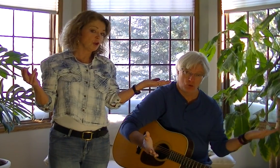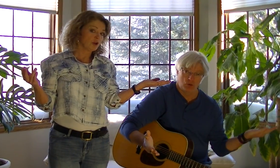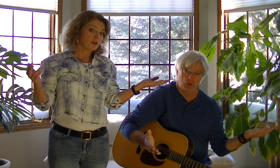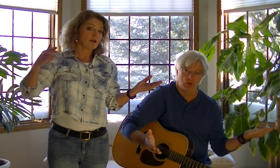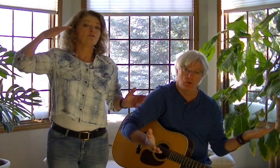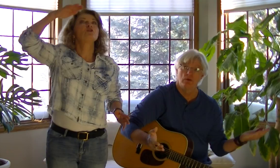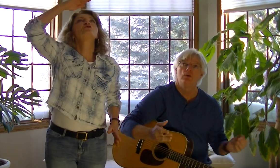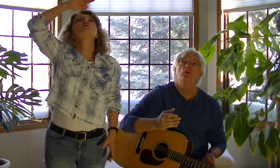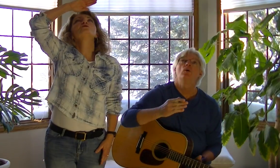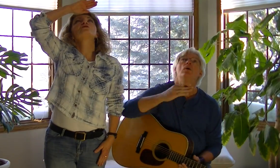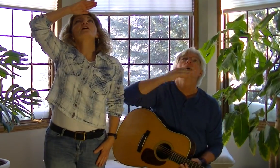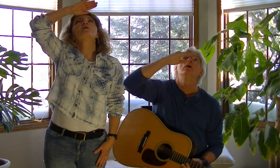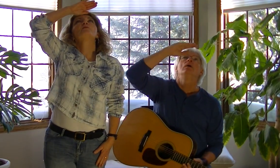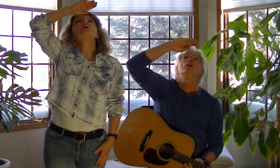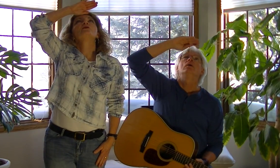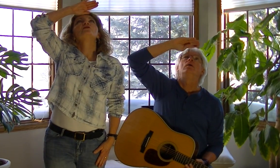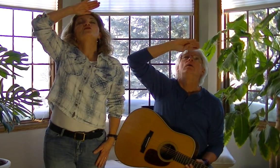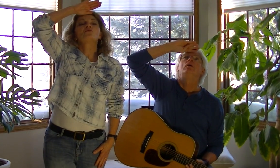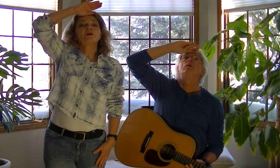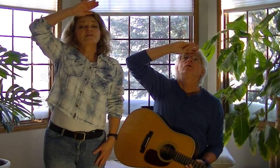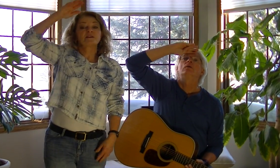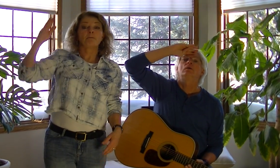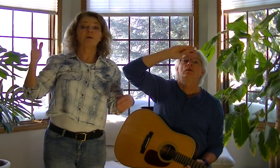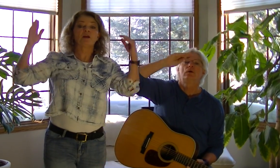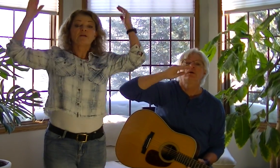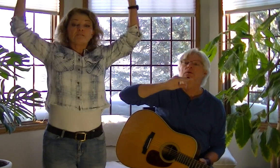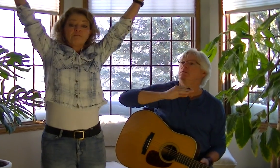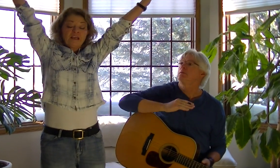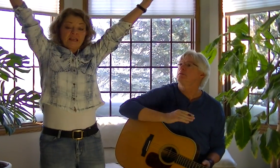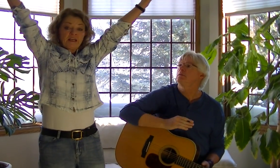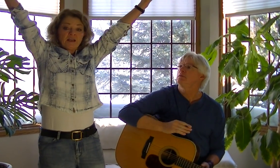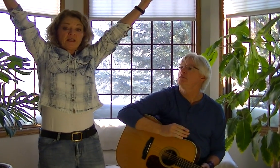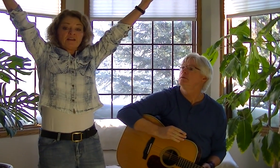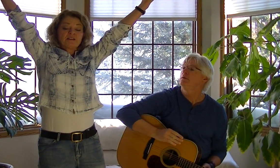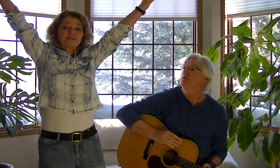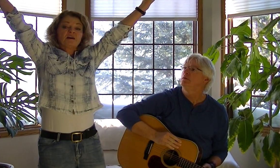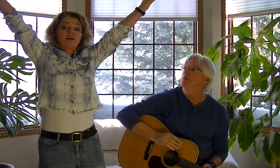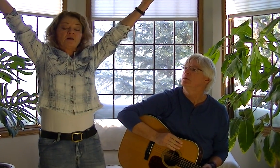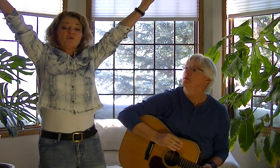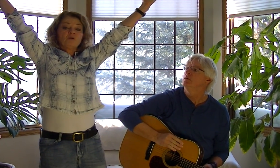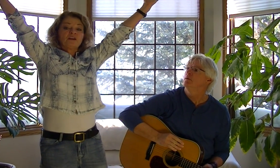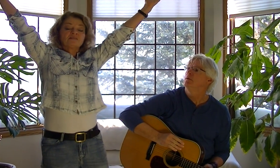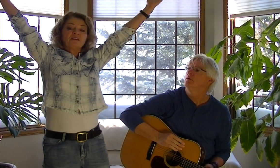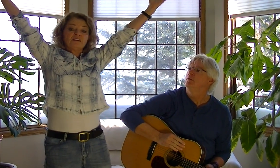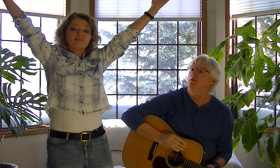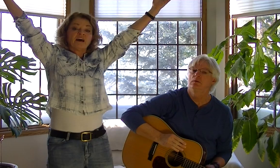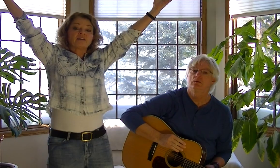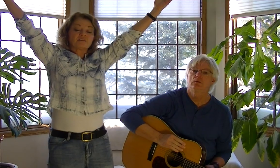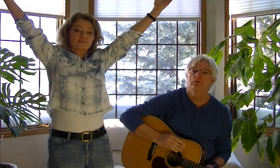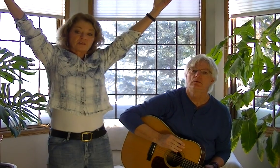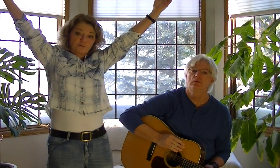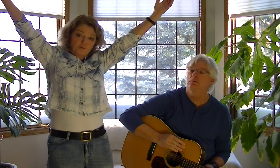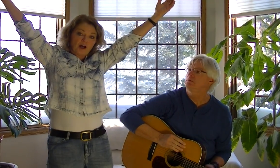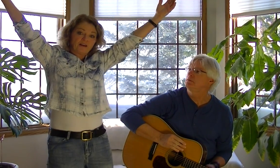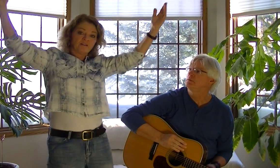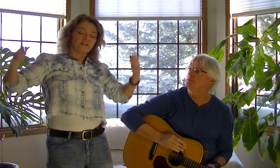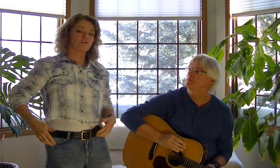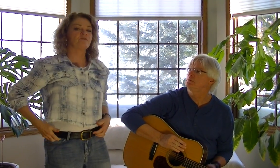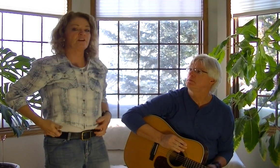if you look up, you're going to see a big V in the sky because the geese like to fly in the letter V.